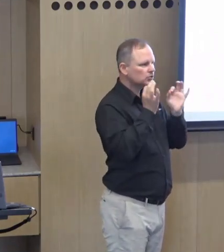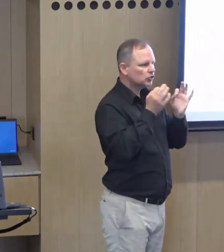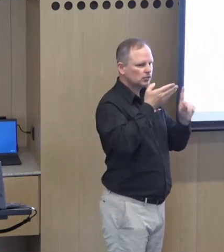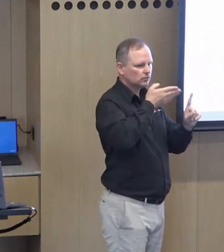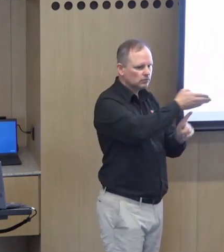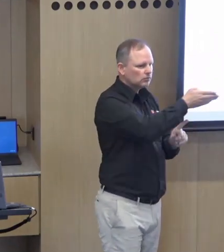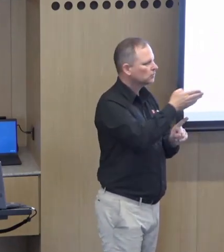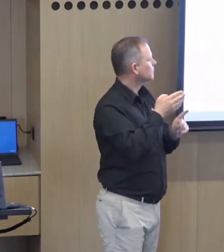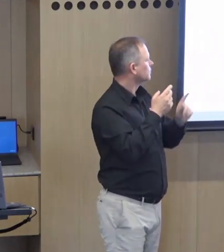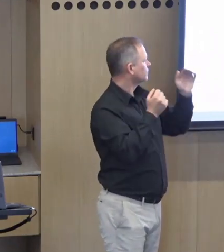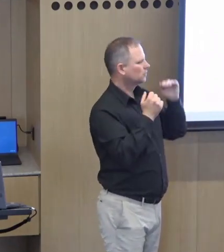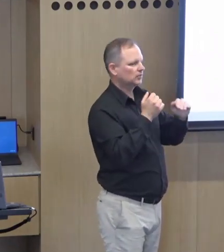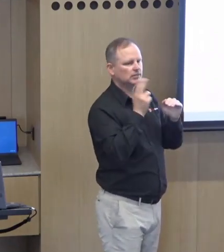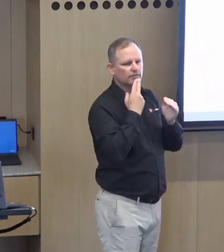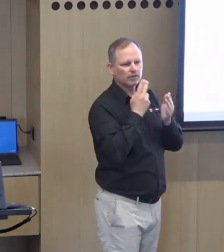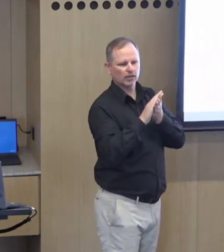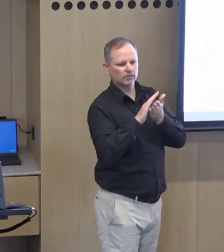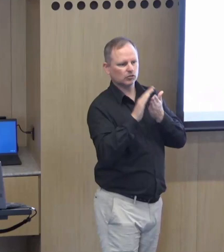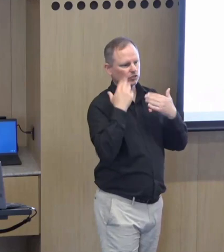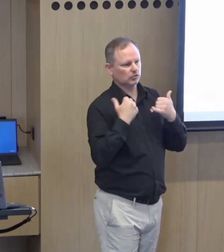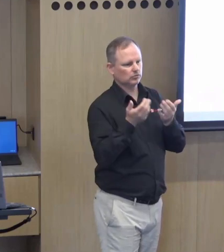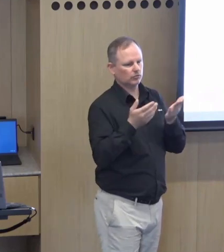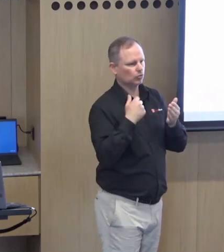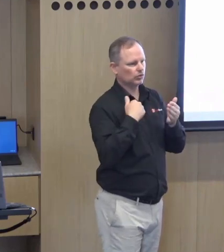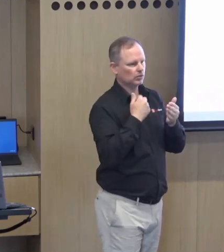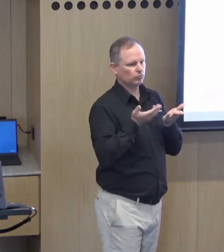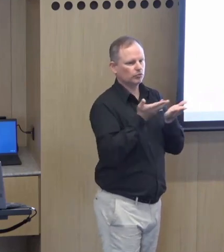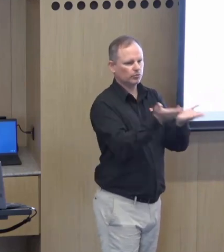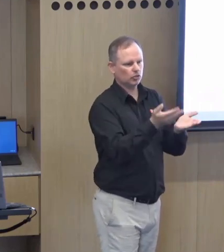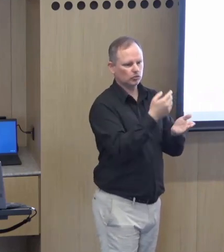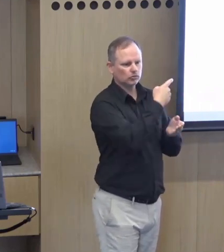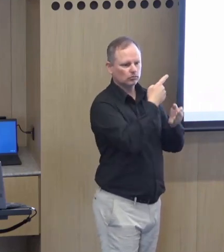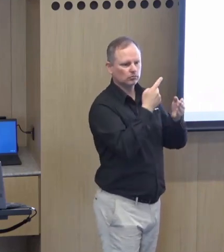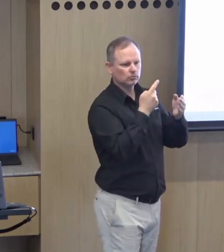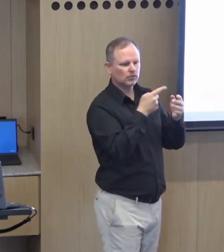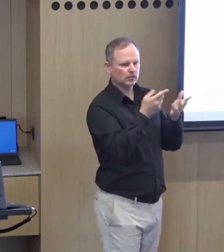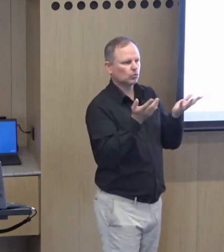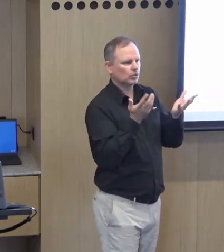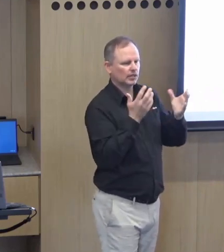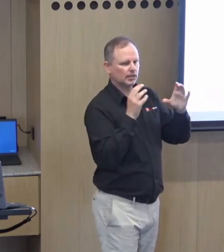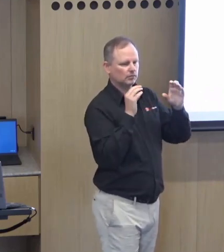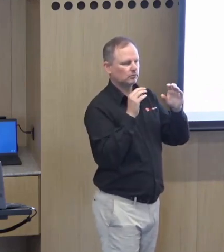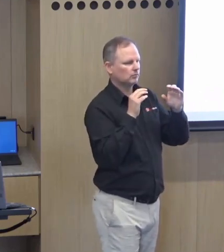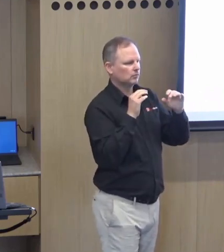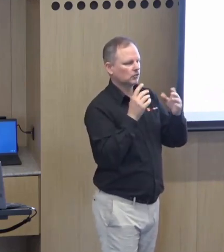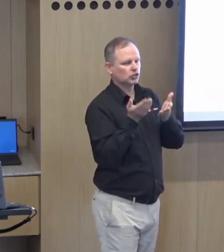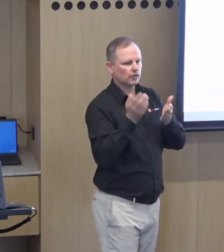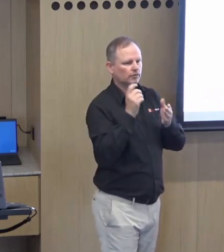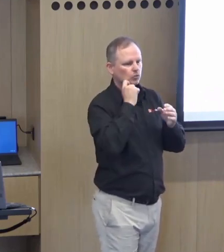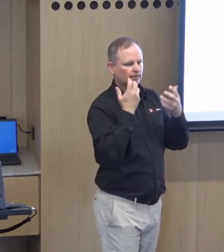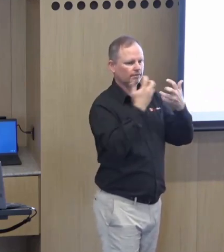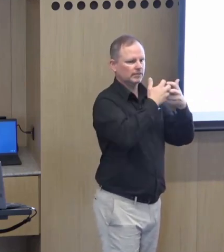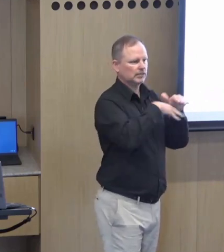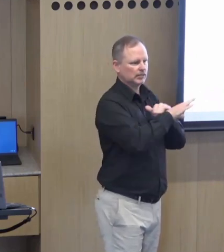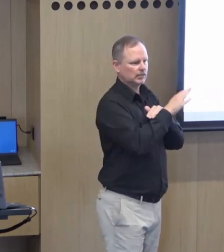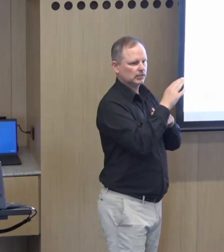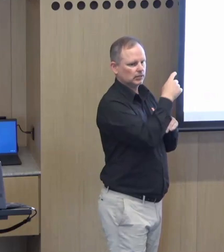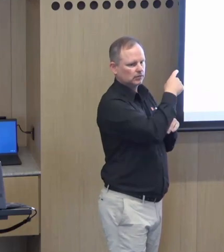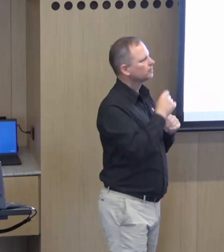And the mental health services that provide services in the communities. And you can see here where the specialist mental health